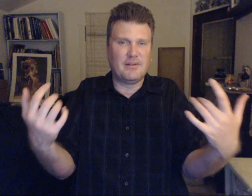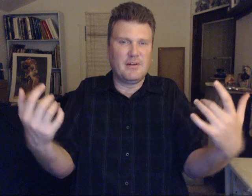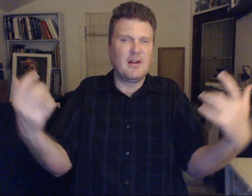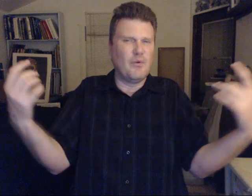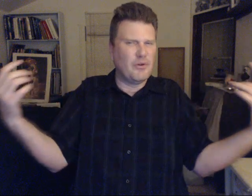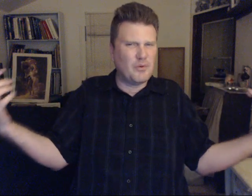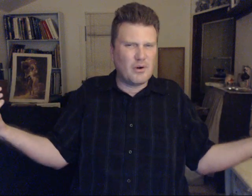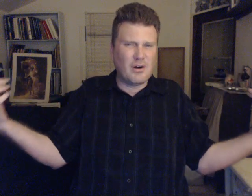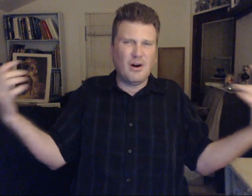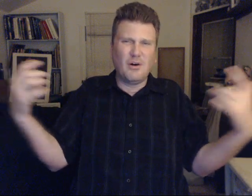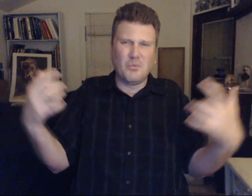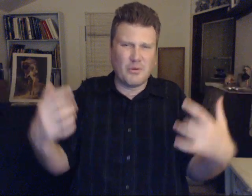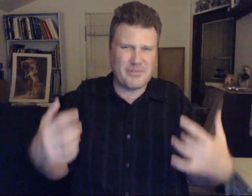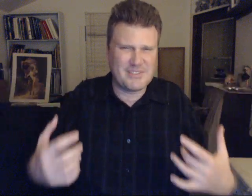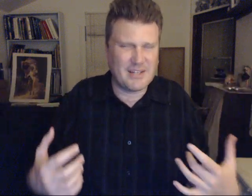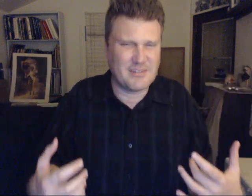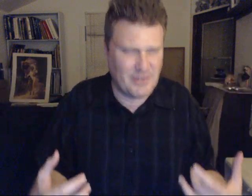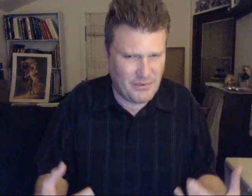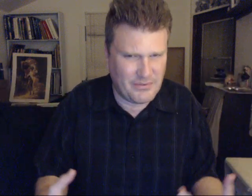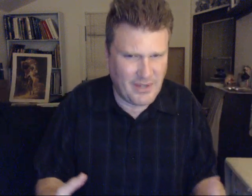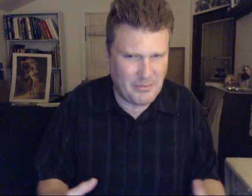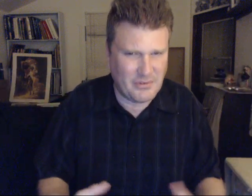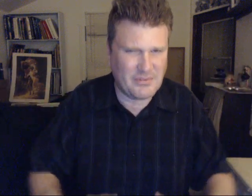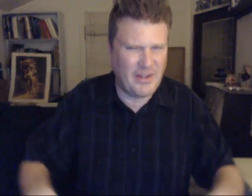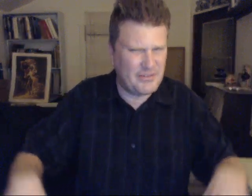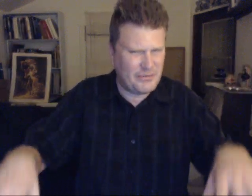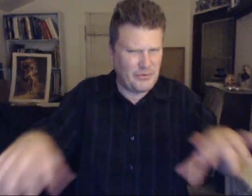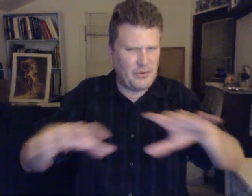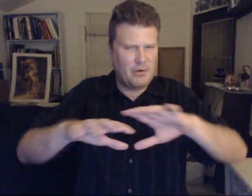Where you are all. More protected. On your cyber. As for your.